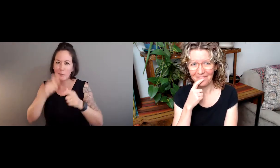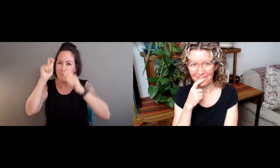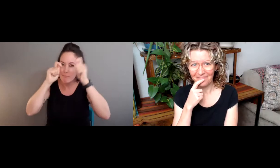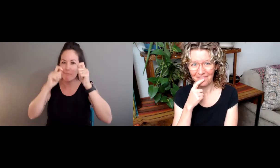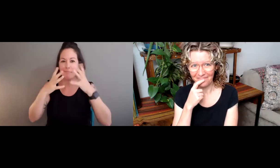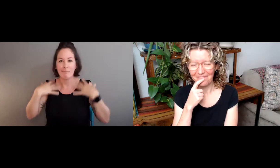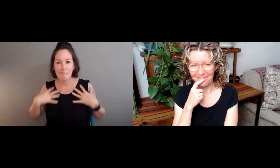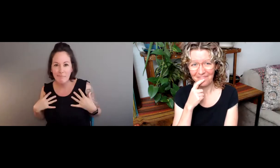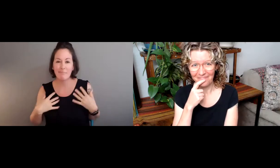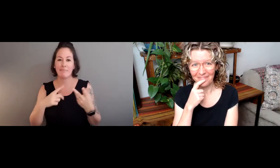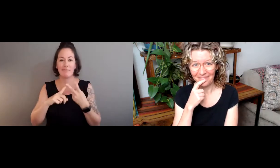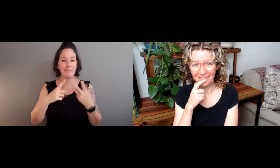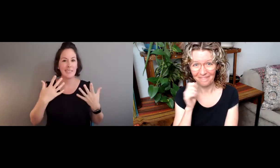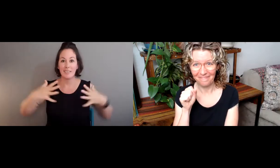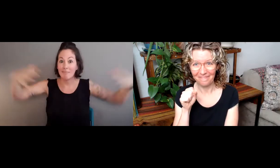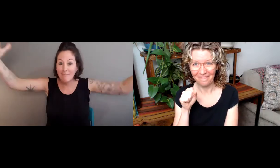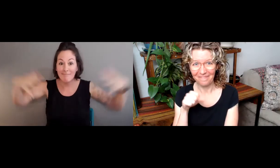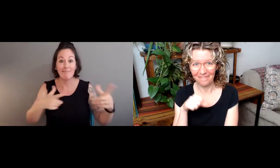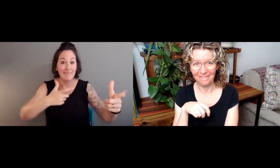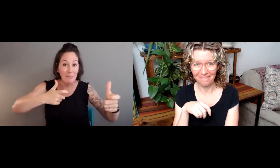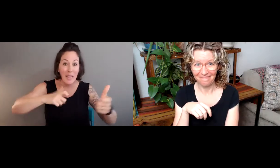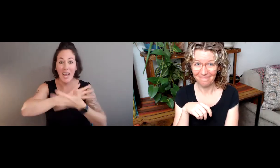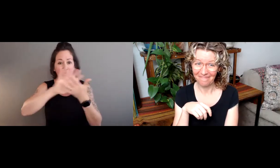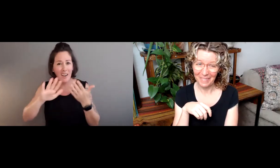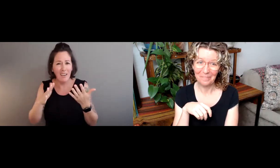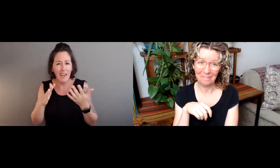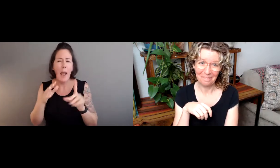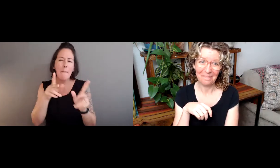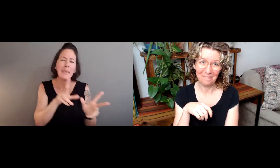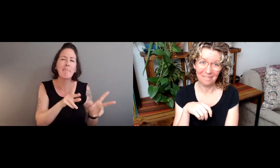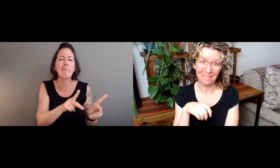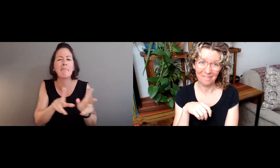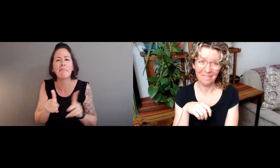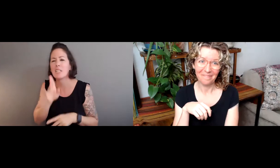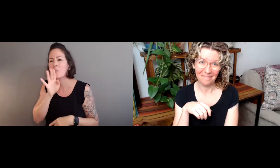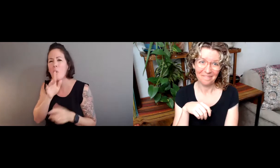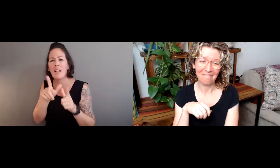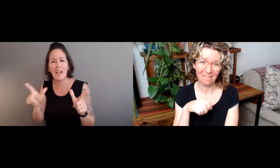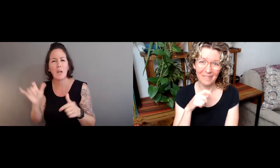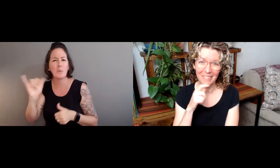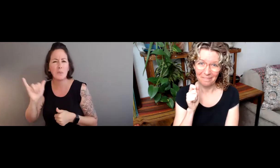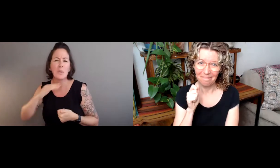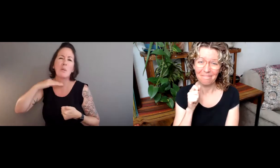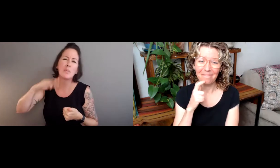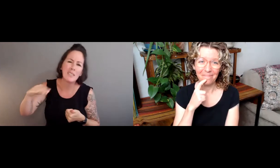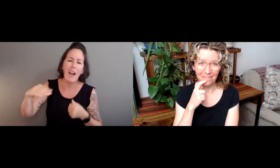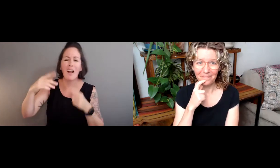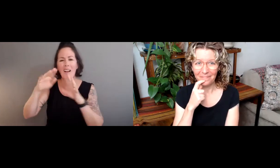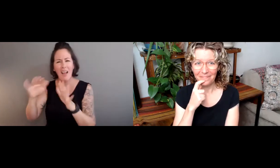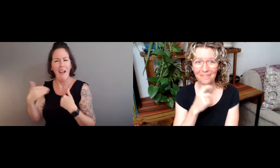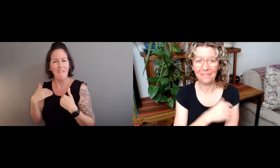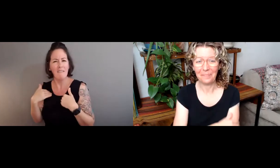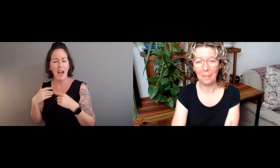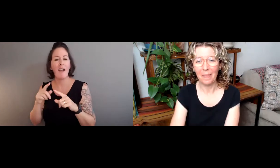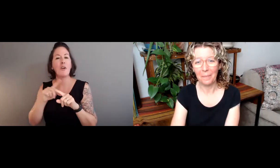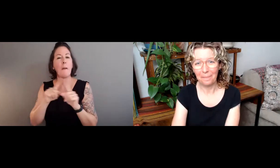We're missing that multi-channel information. We're missing the speed that the signs are produced. We're missing body and facial